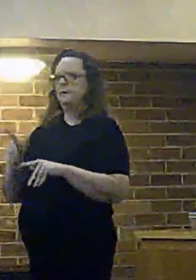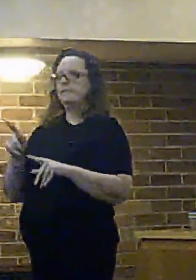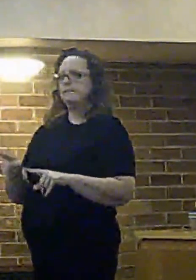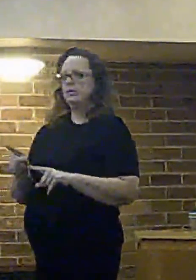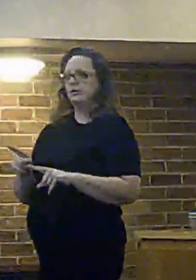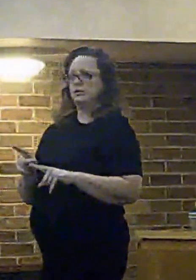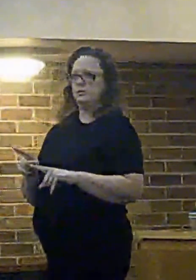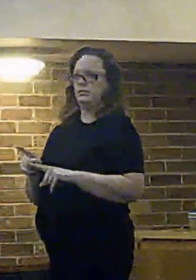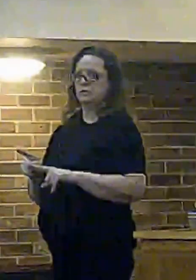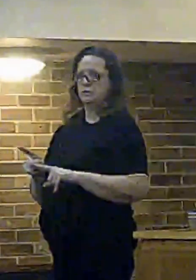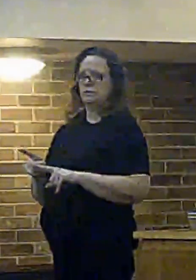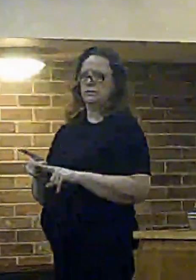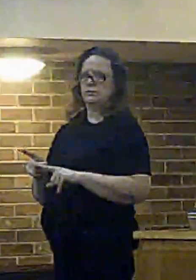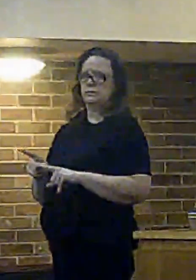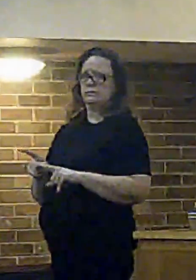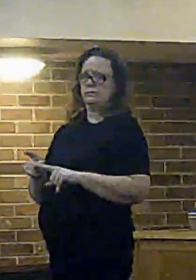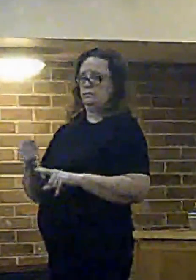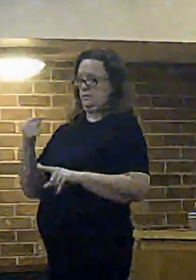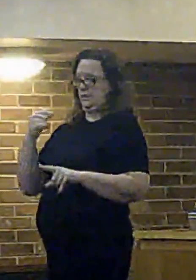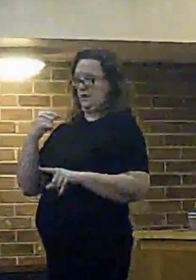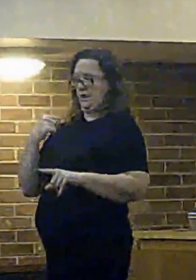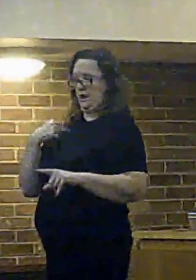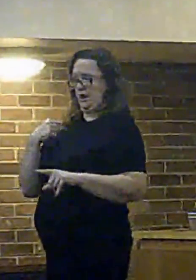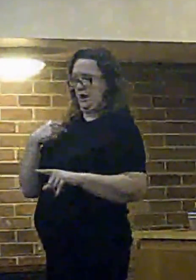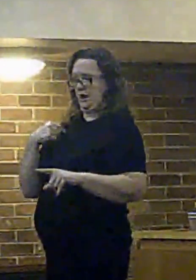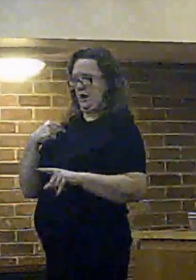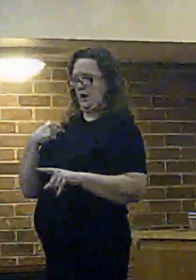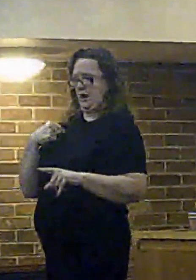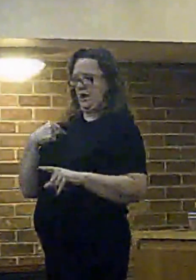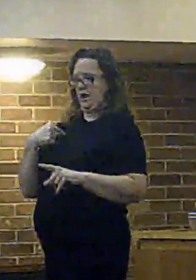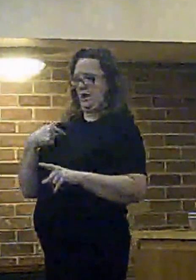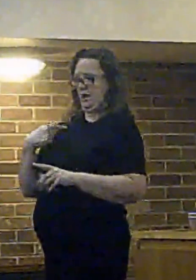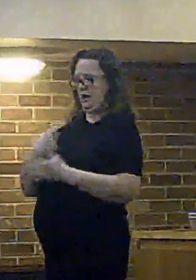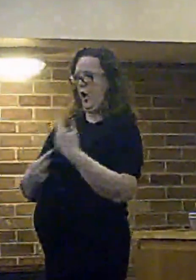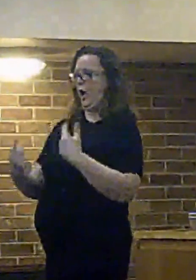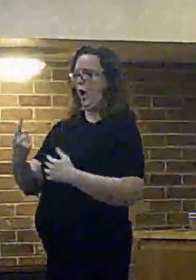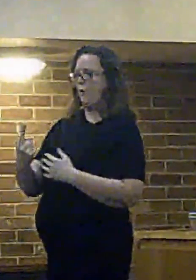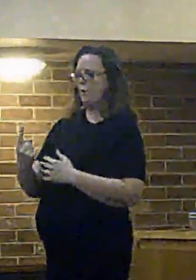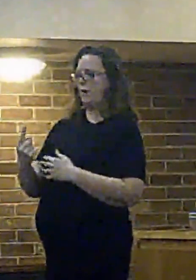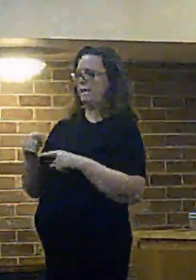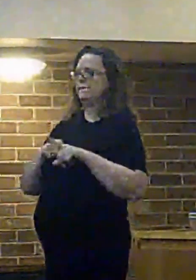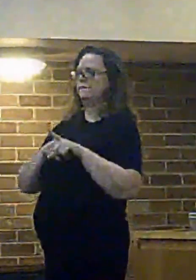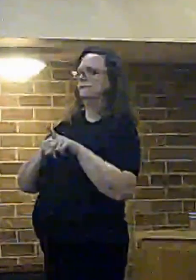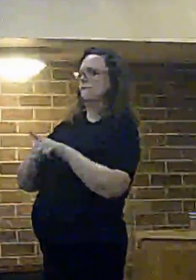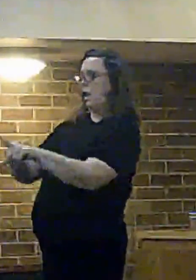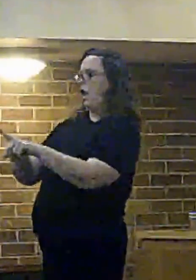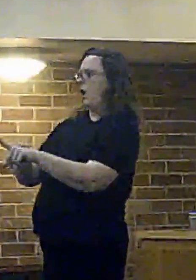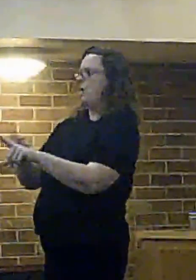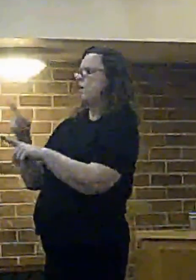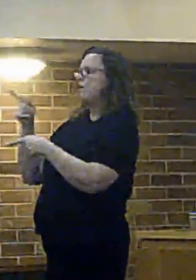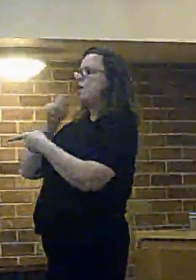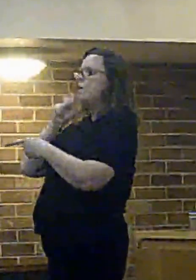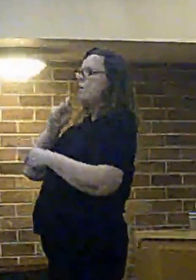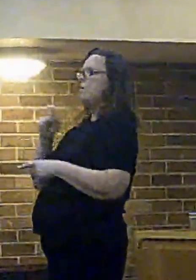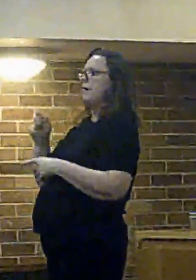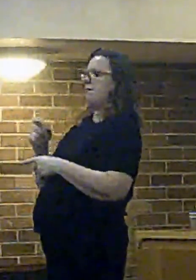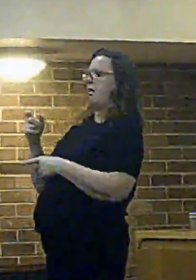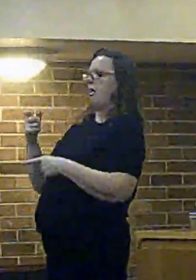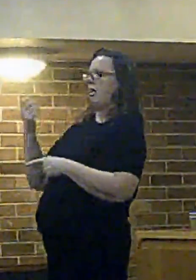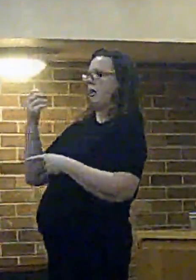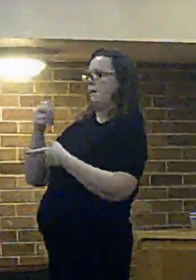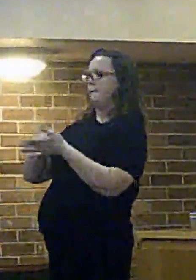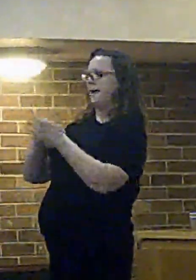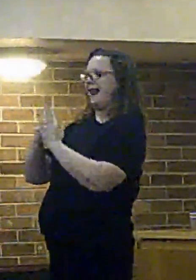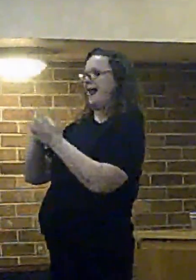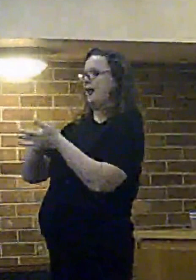it stands, I can only go on what I am being advised by the Whirl's planning officers. You know what,